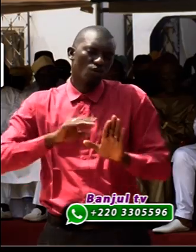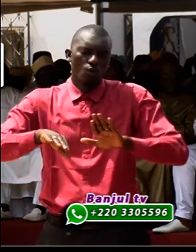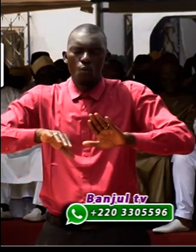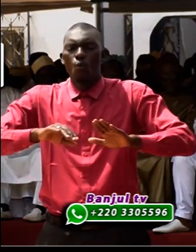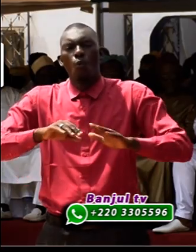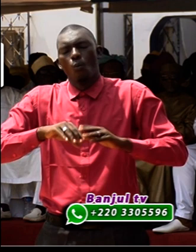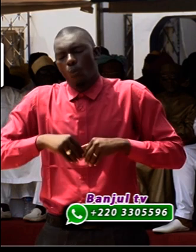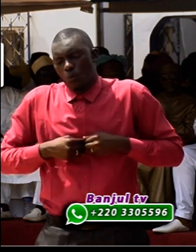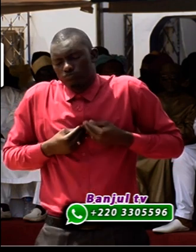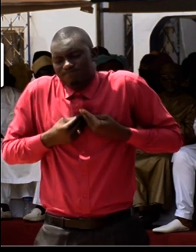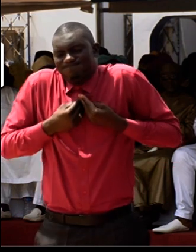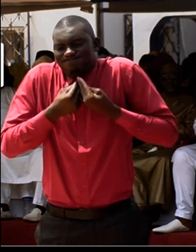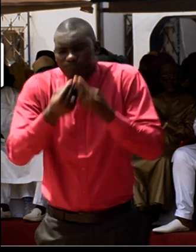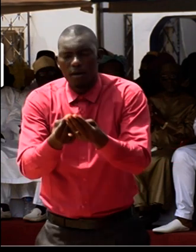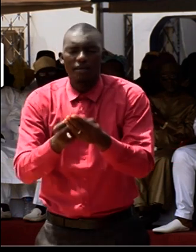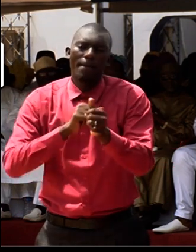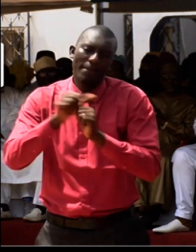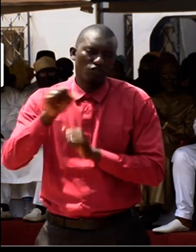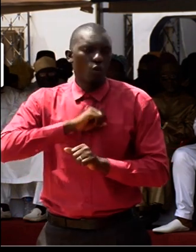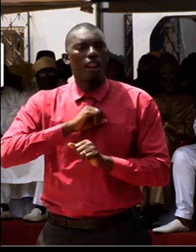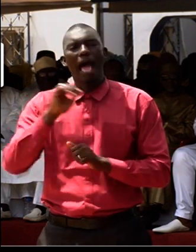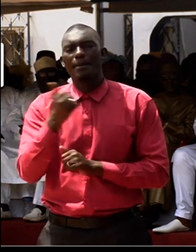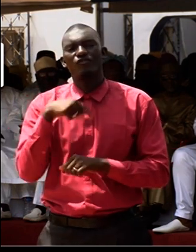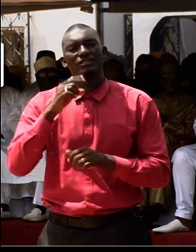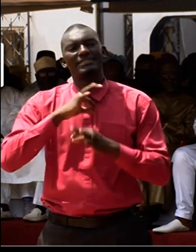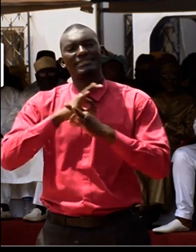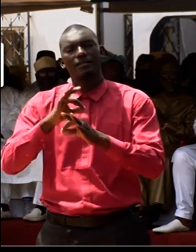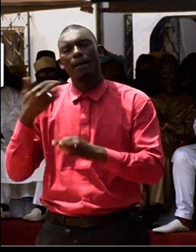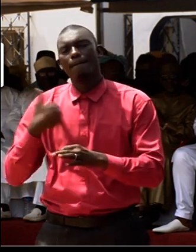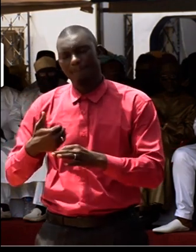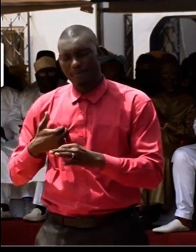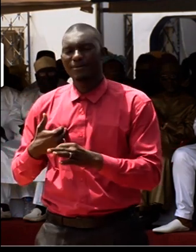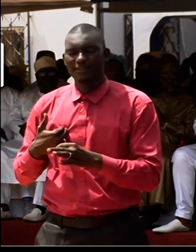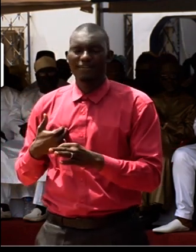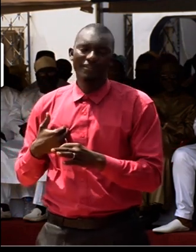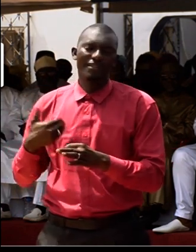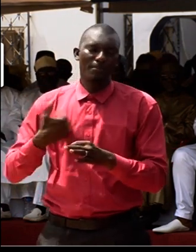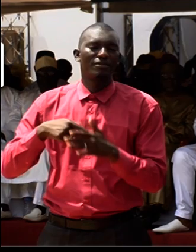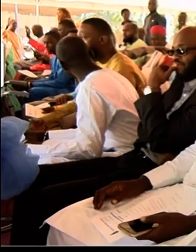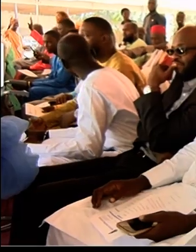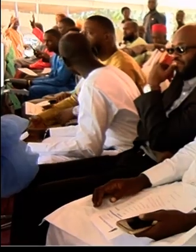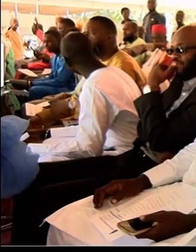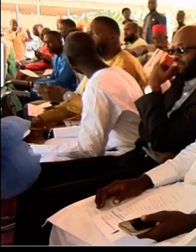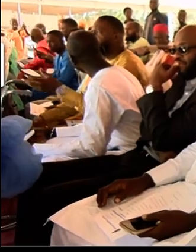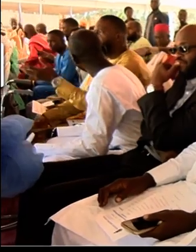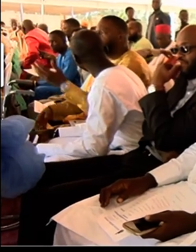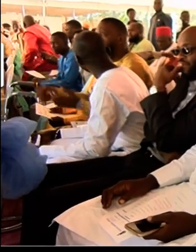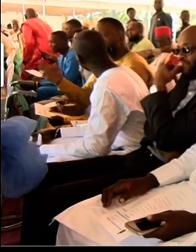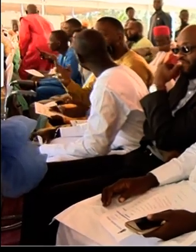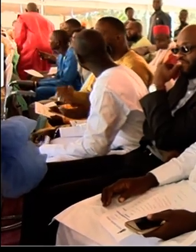to the best of our ability for the interests of the people of our municipalities and our country at large.